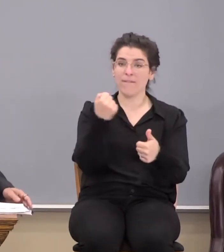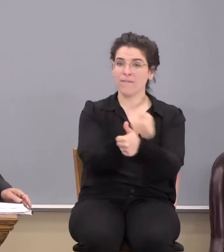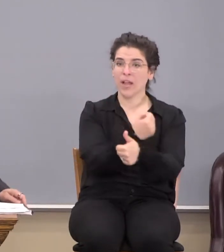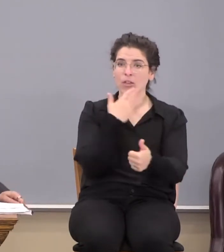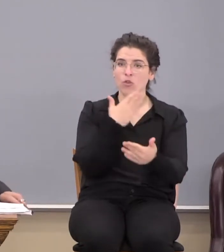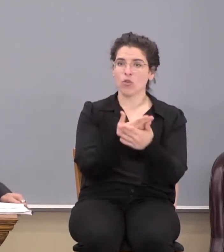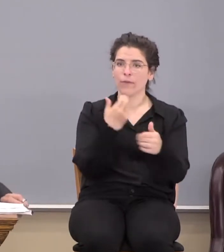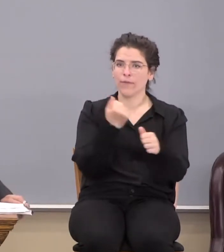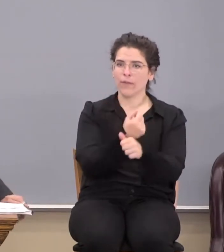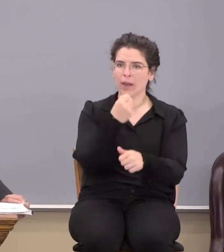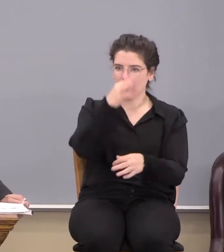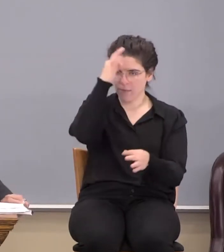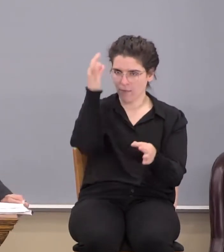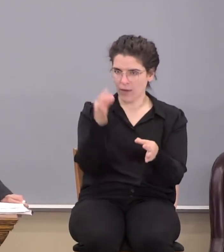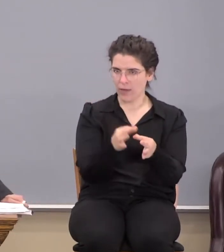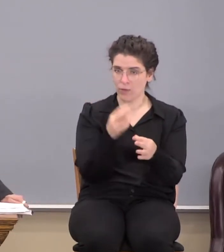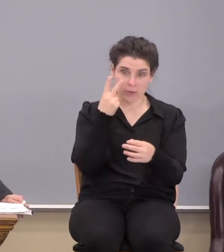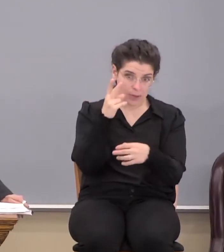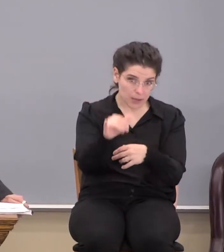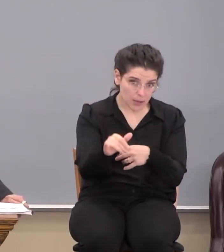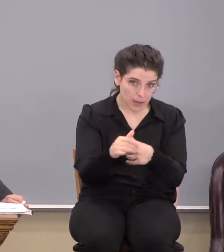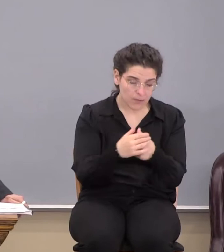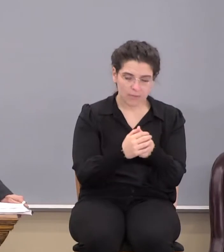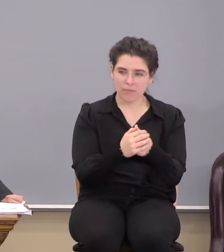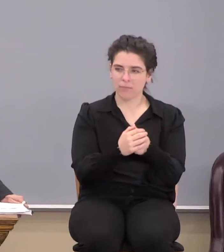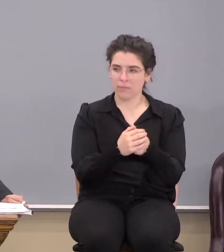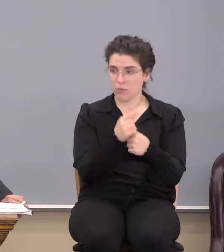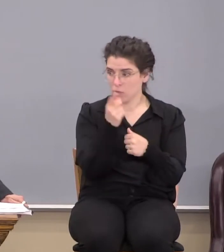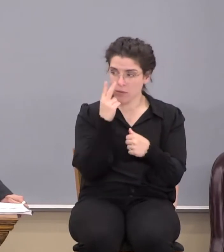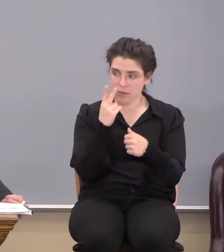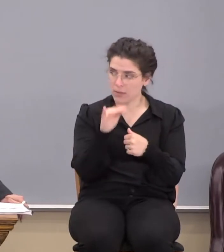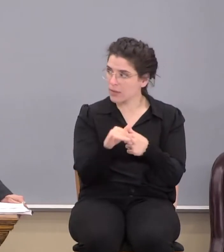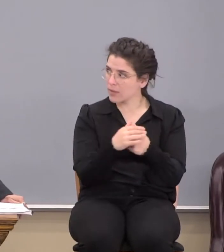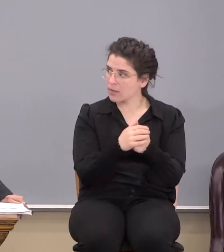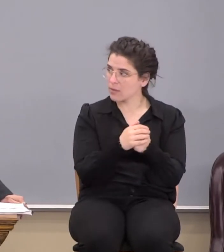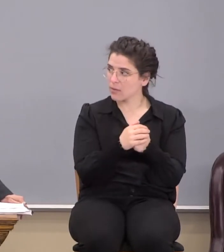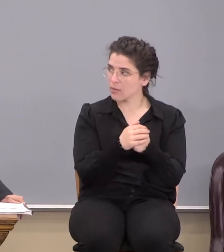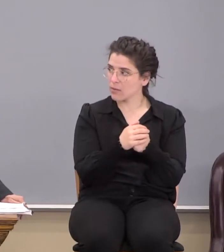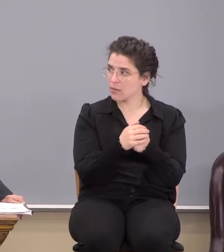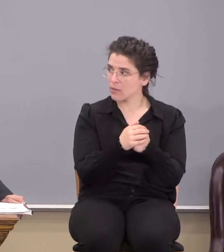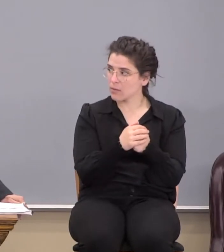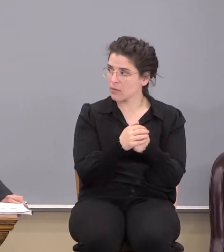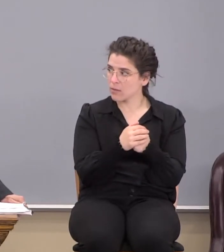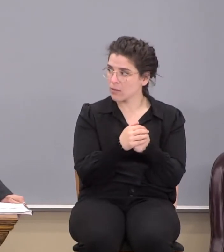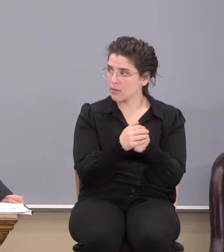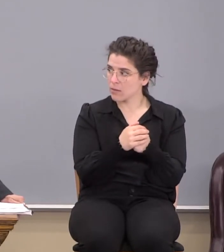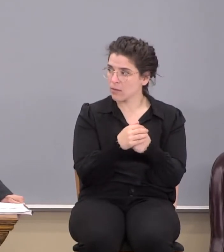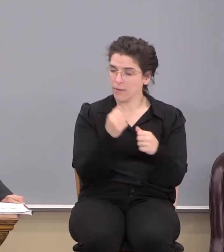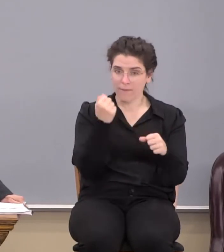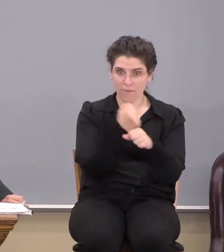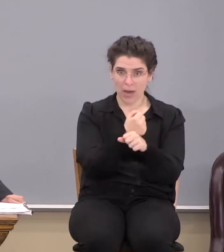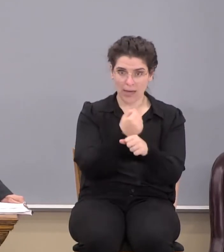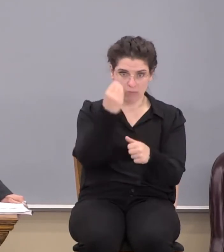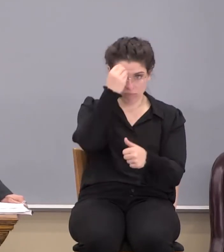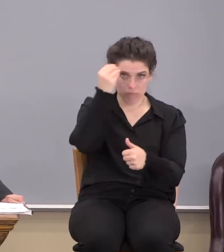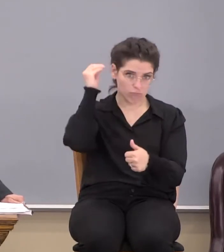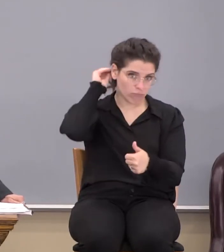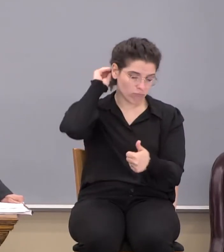good fight of faith. You see that there? Everybody see that there? So just kind of in your mind, put that word fight.